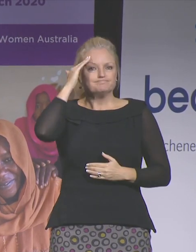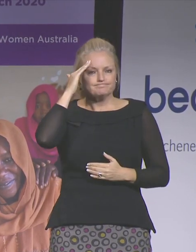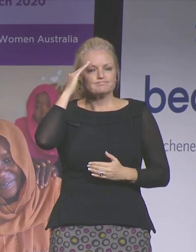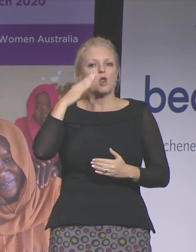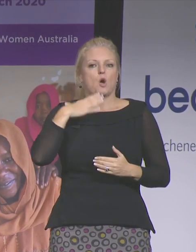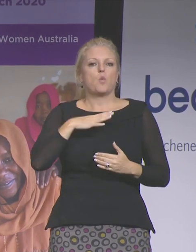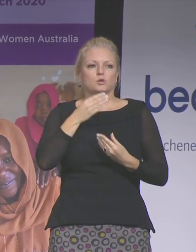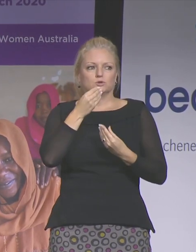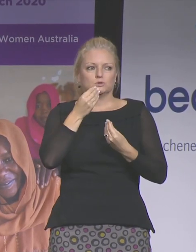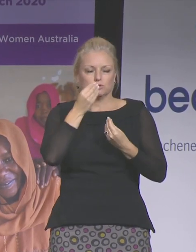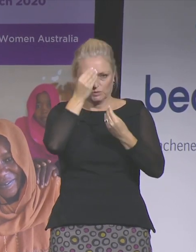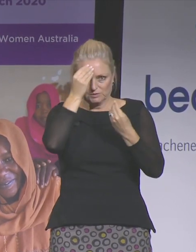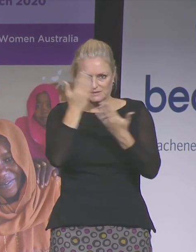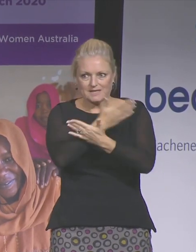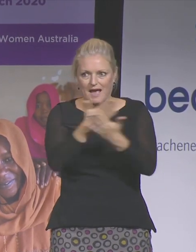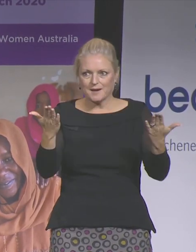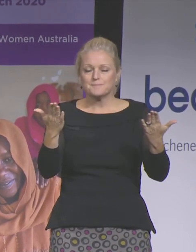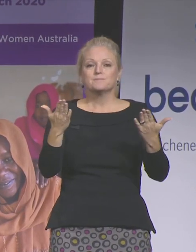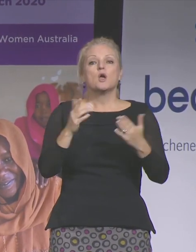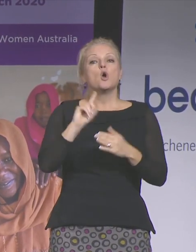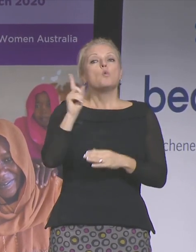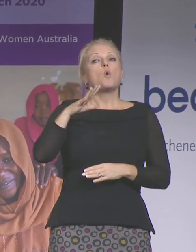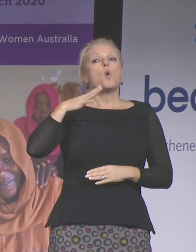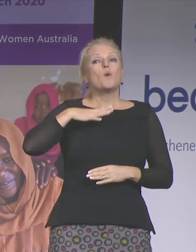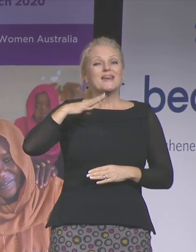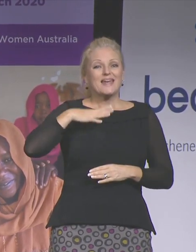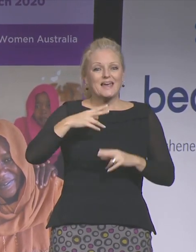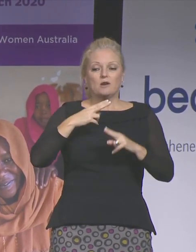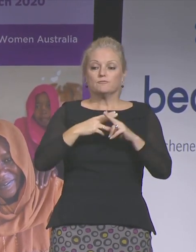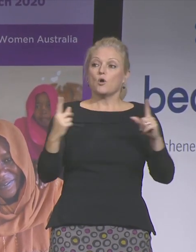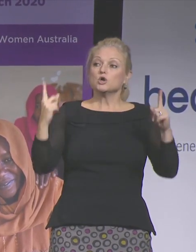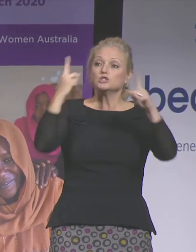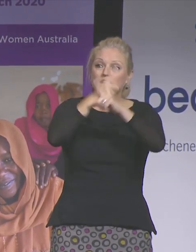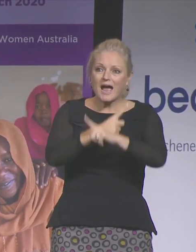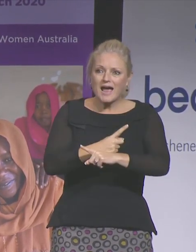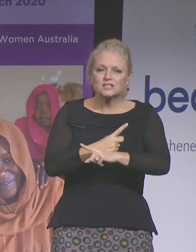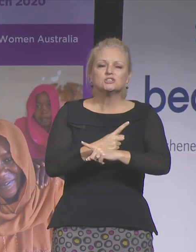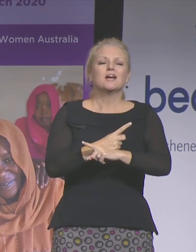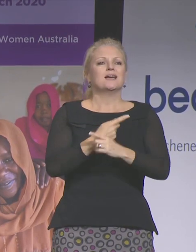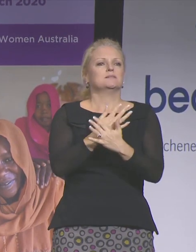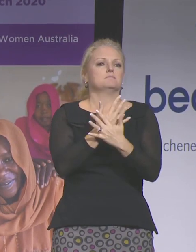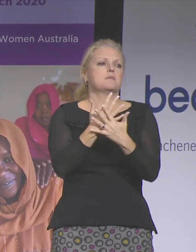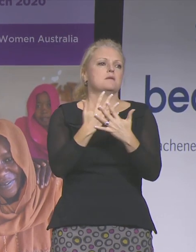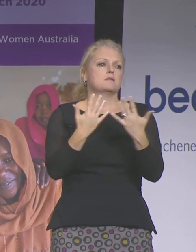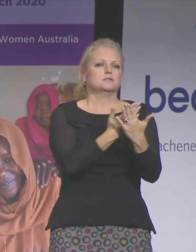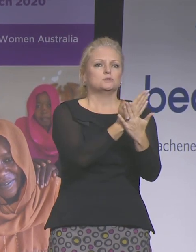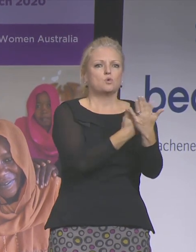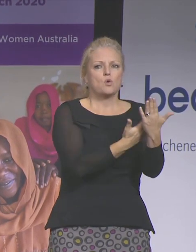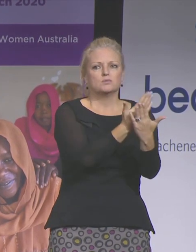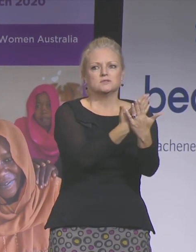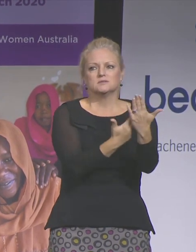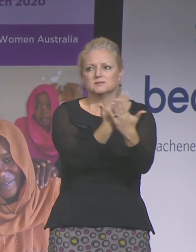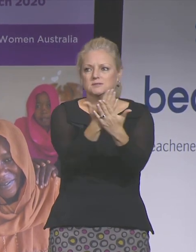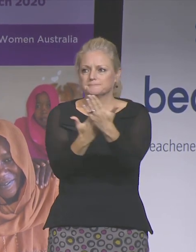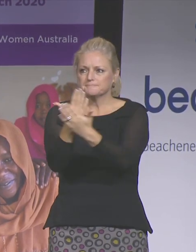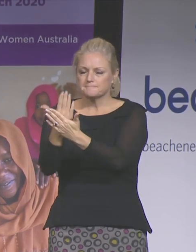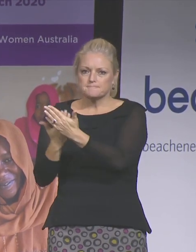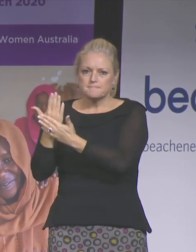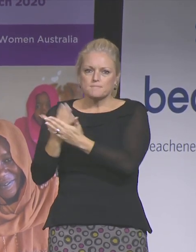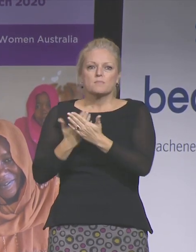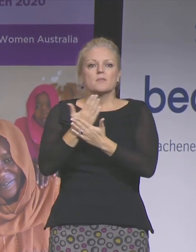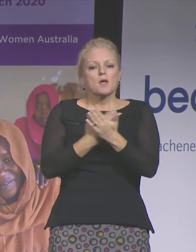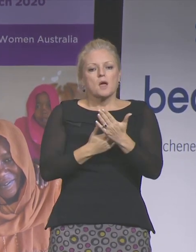dramatic change is an accumulation of stories and voices, adding, adding to, adding more,